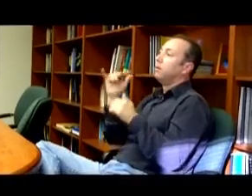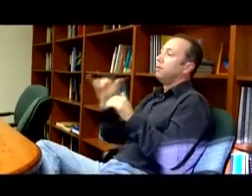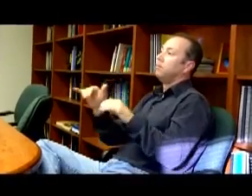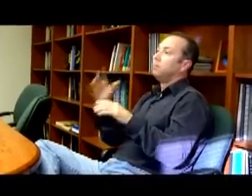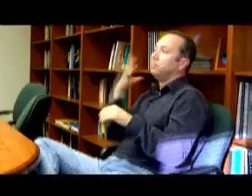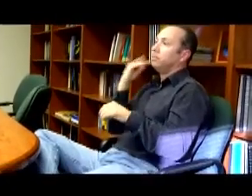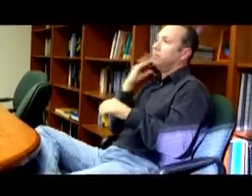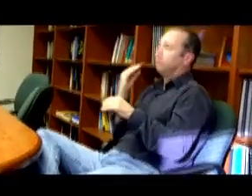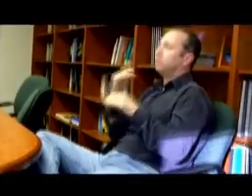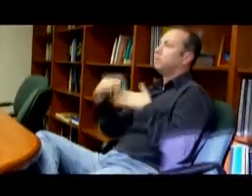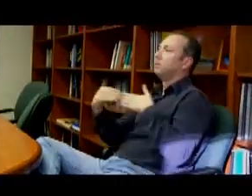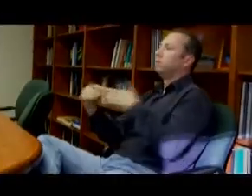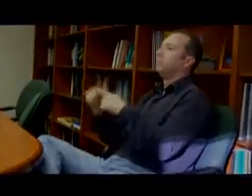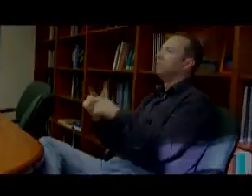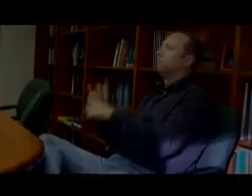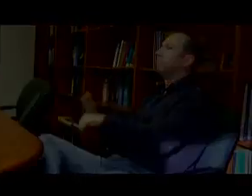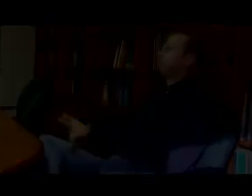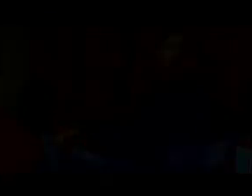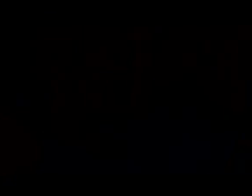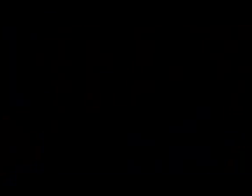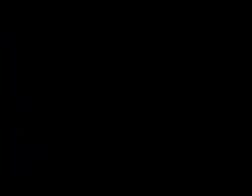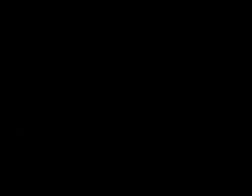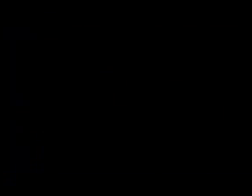Sorry. Oh. Okay.